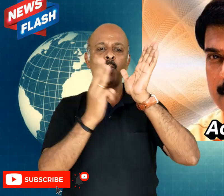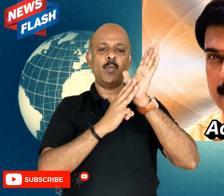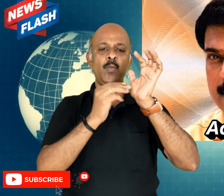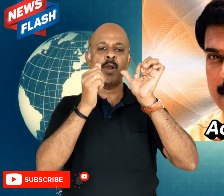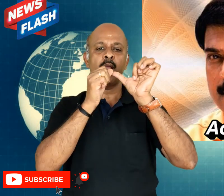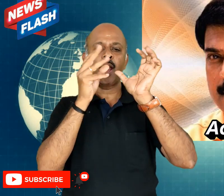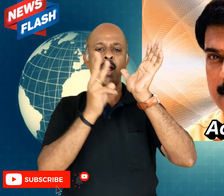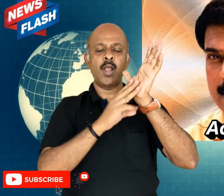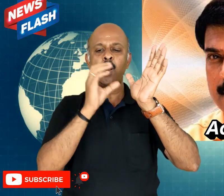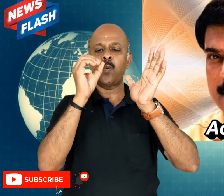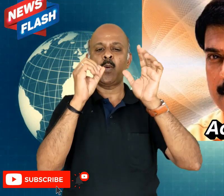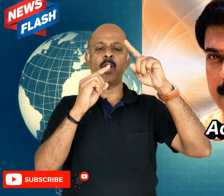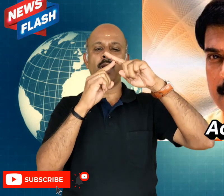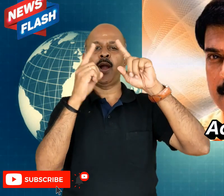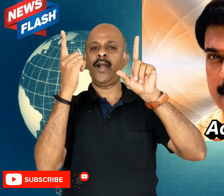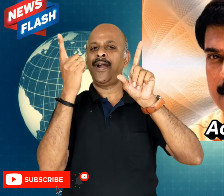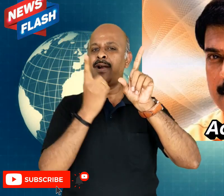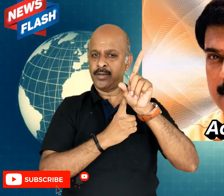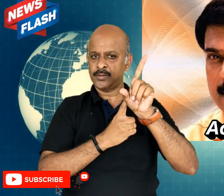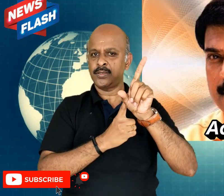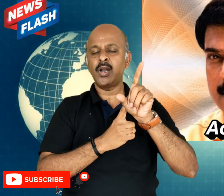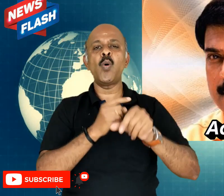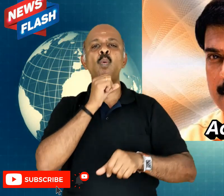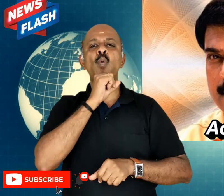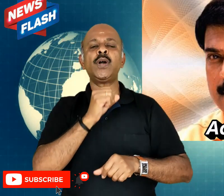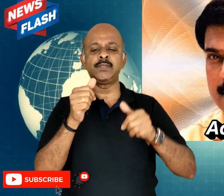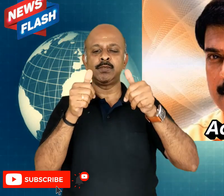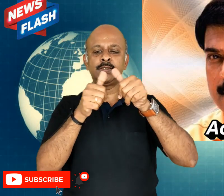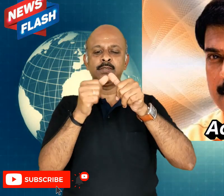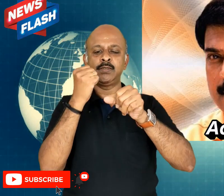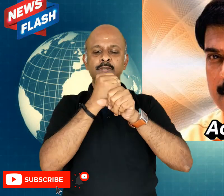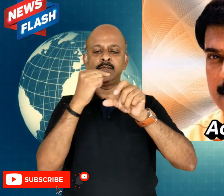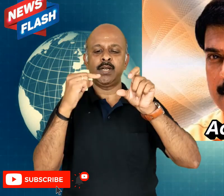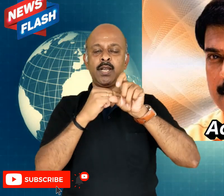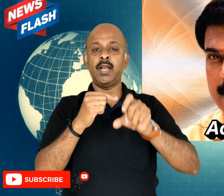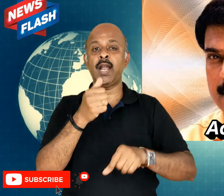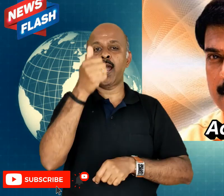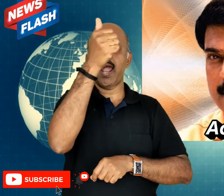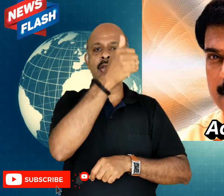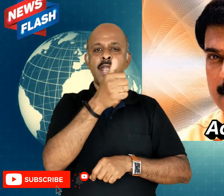This guy is age 69 but looks way younger than 69.